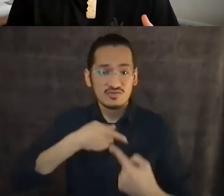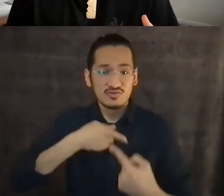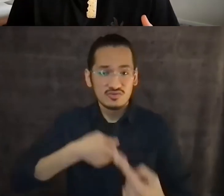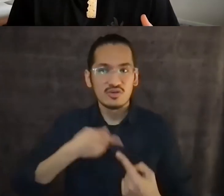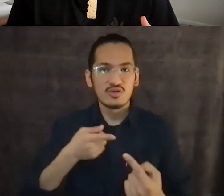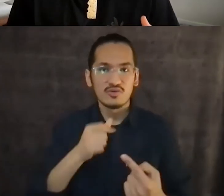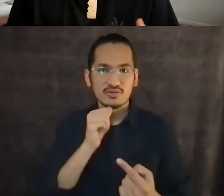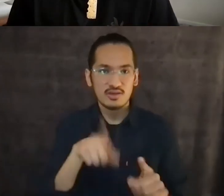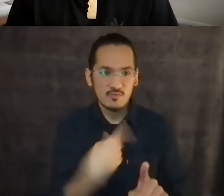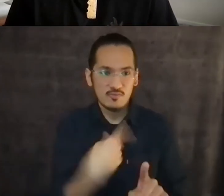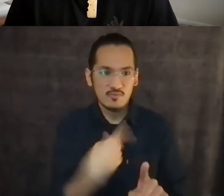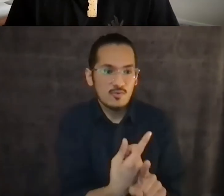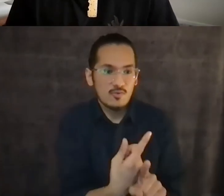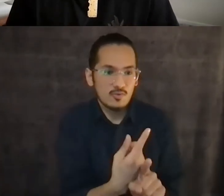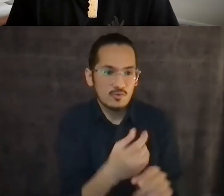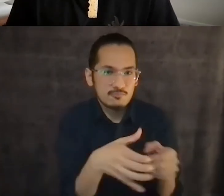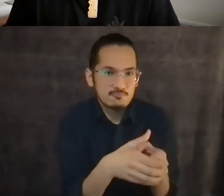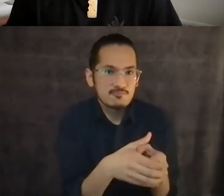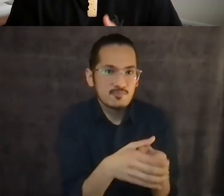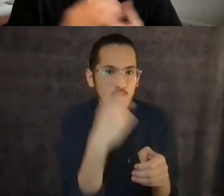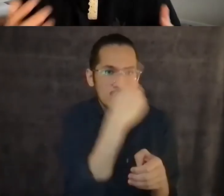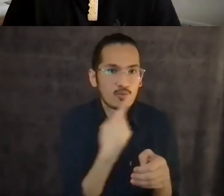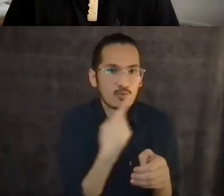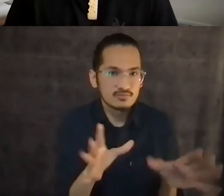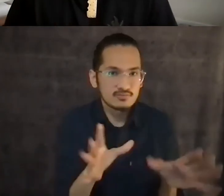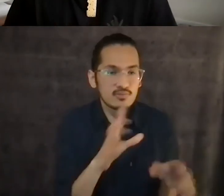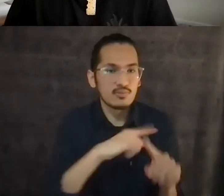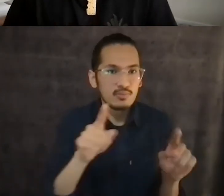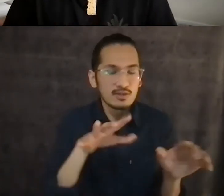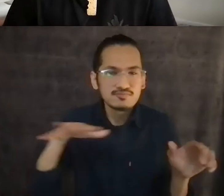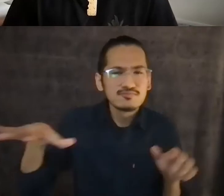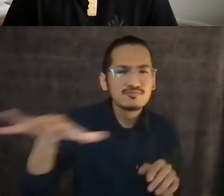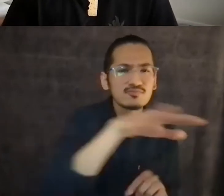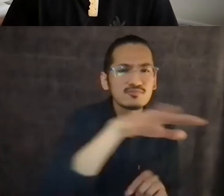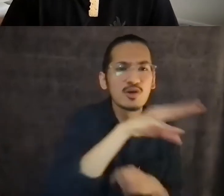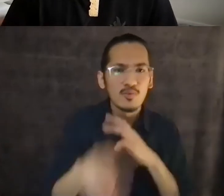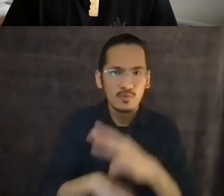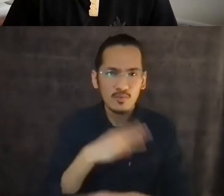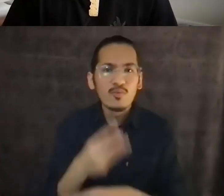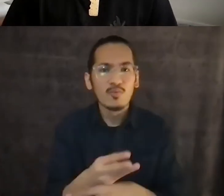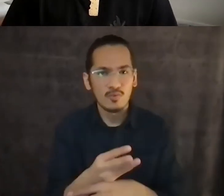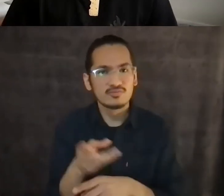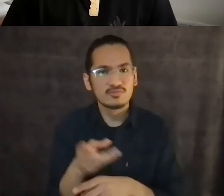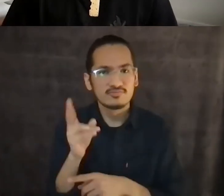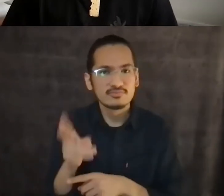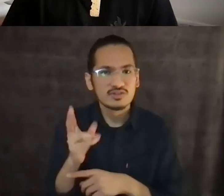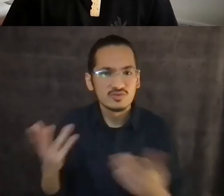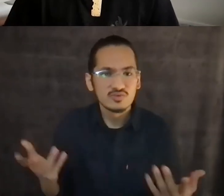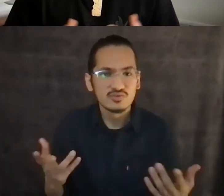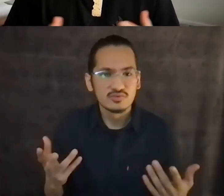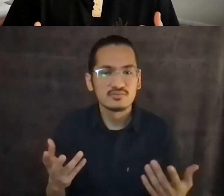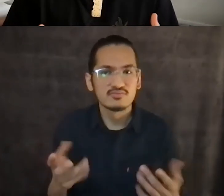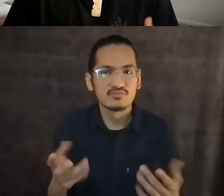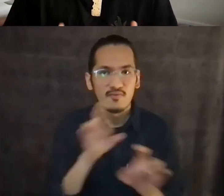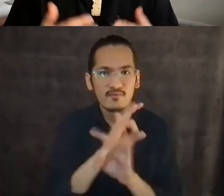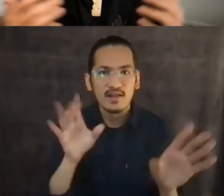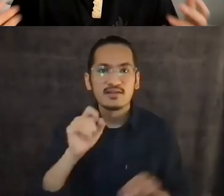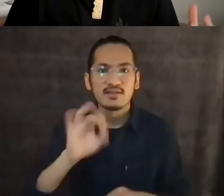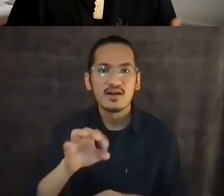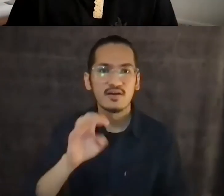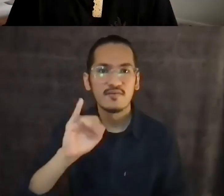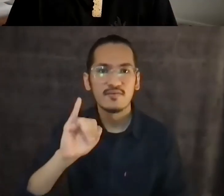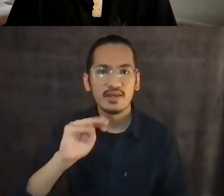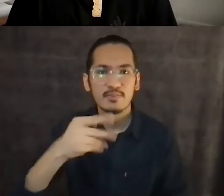struggle against imperialism um and the violence of militarism and you know she she was she